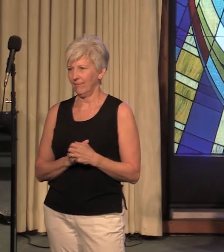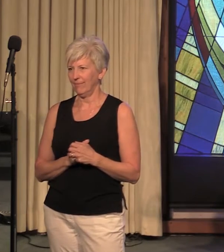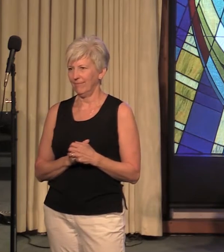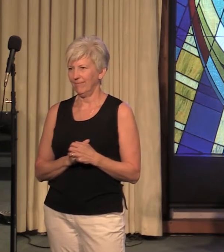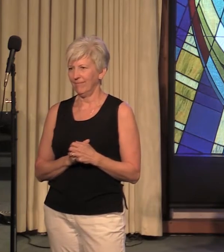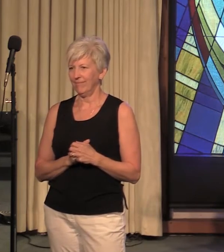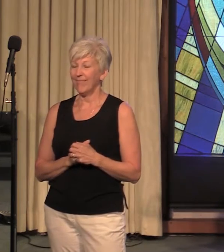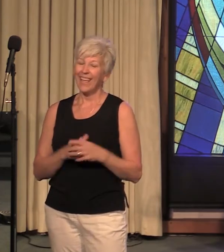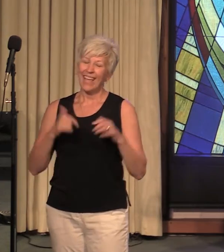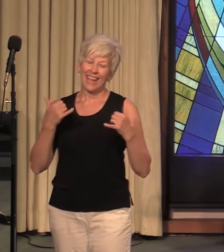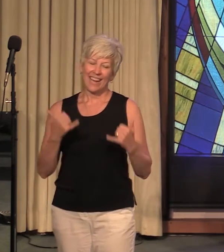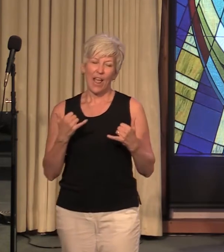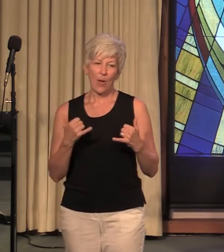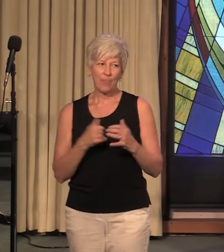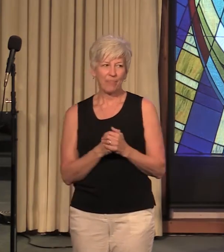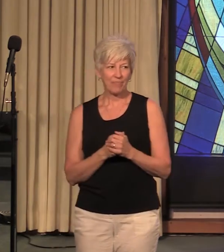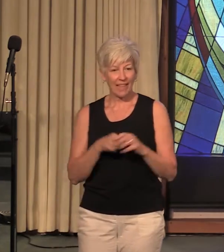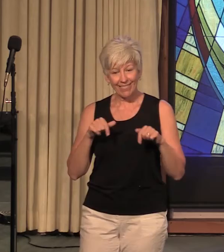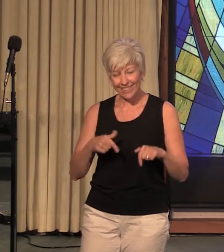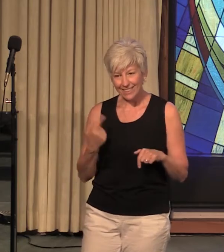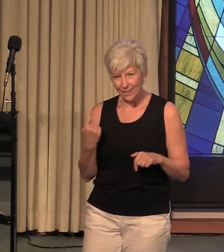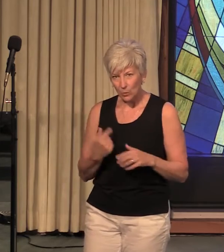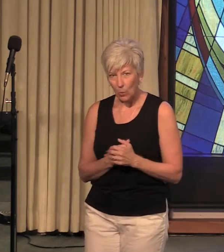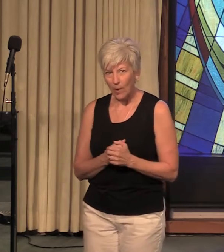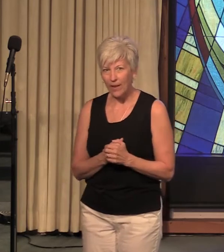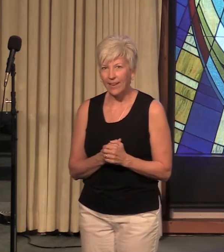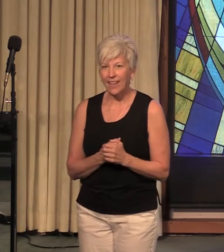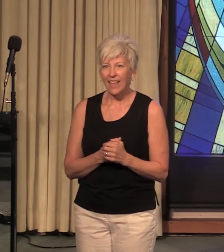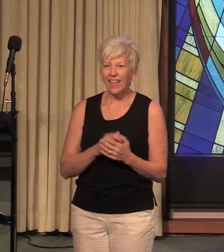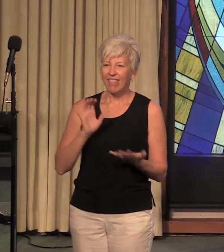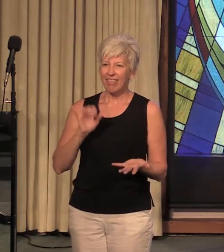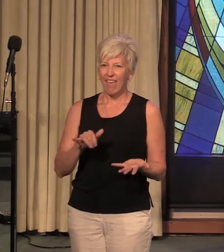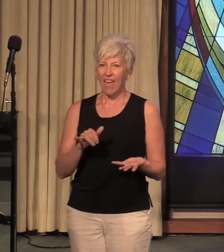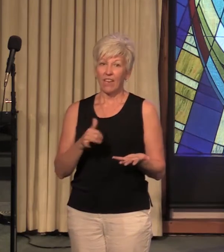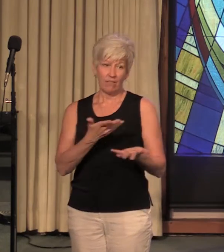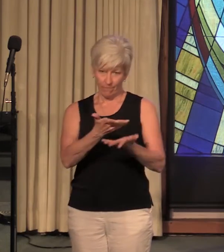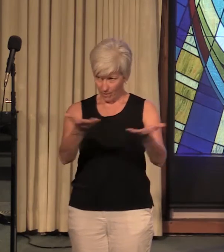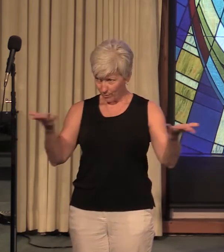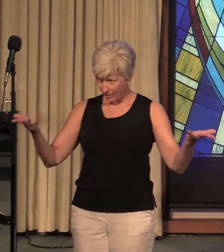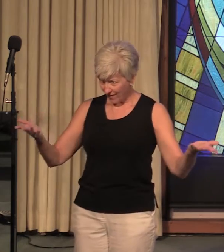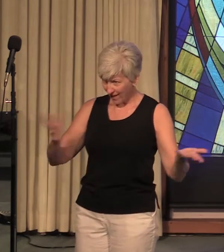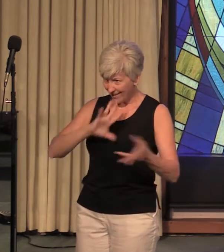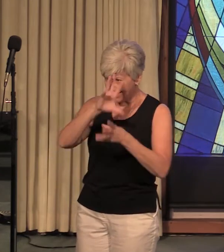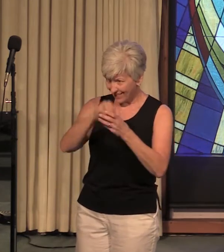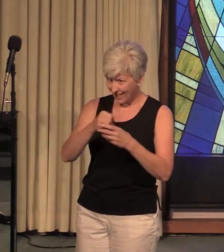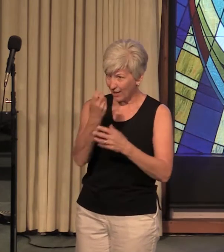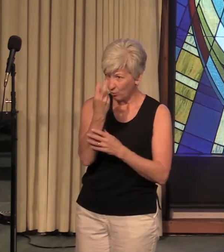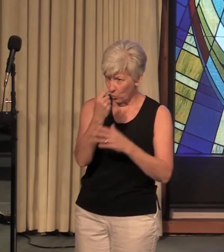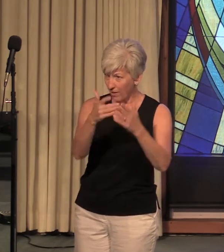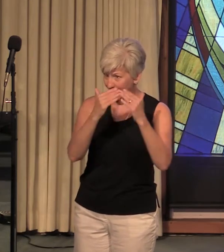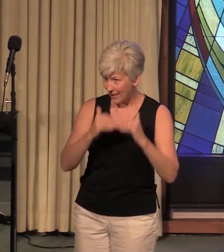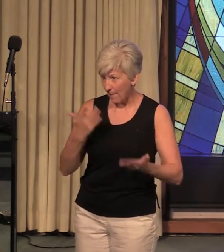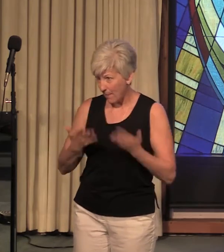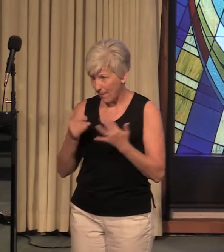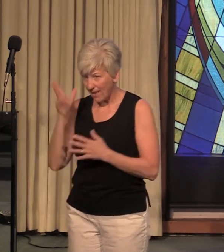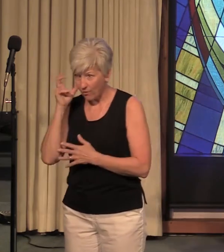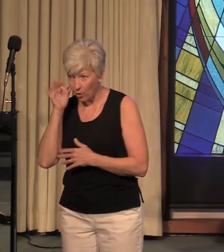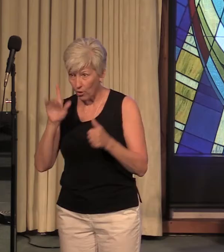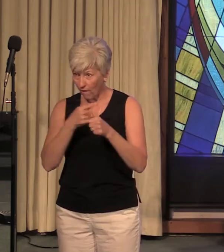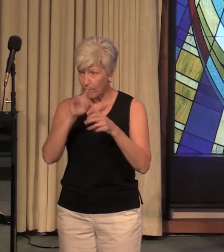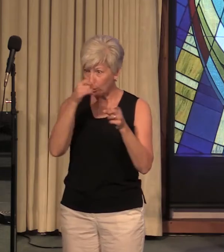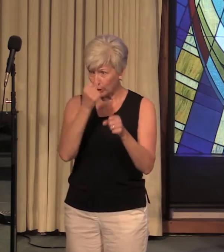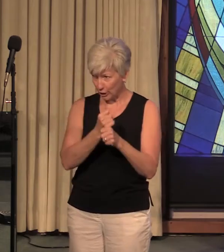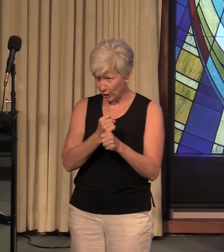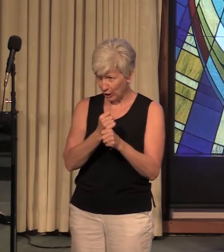now this is one that those of us in 12-step may have heard our first year in the